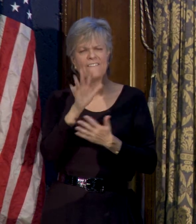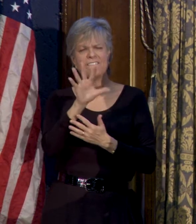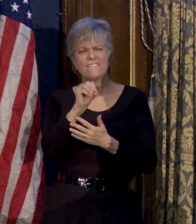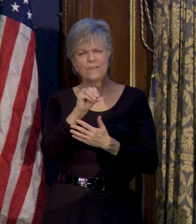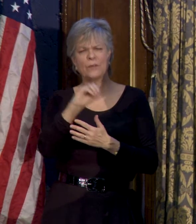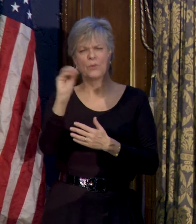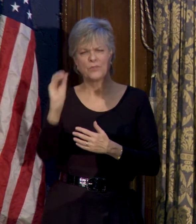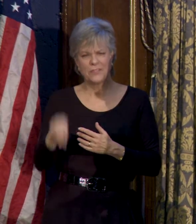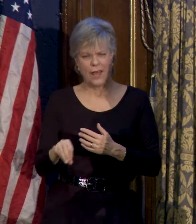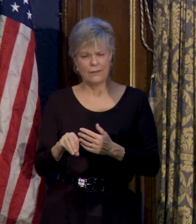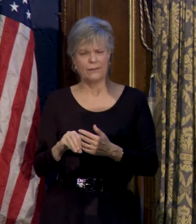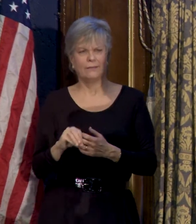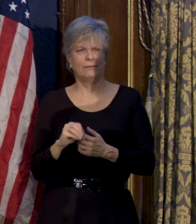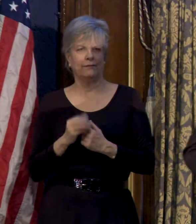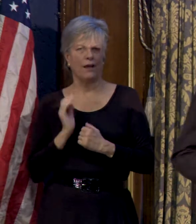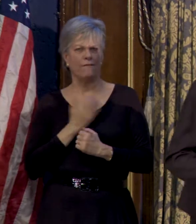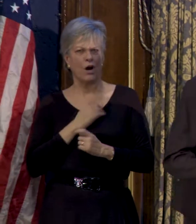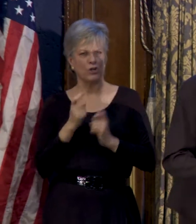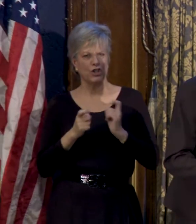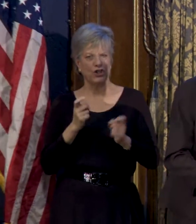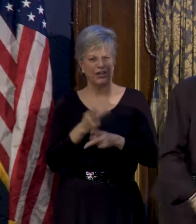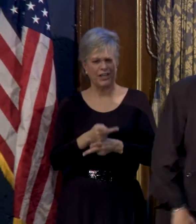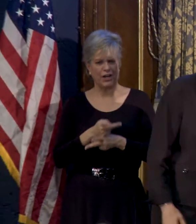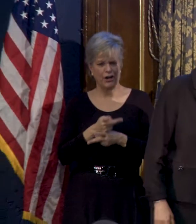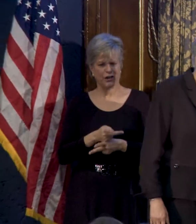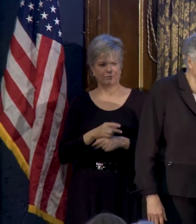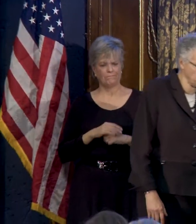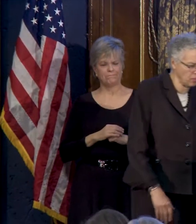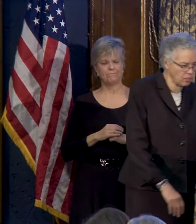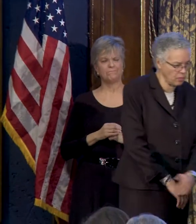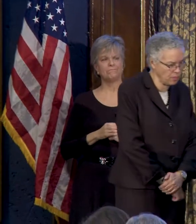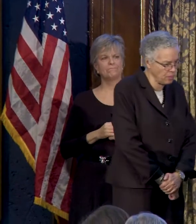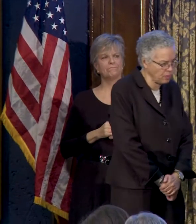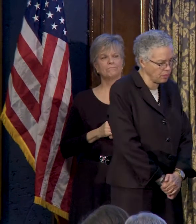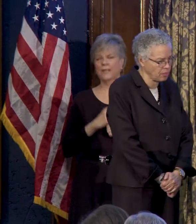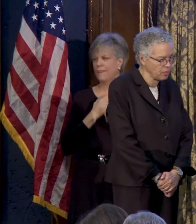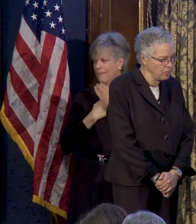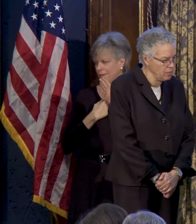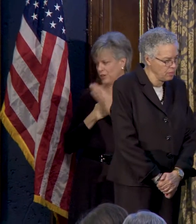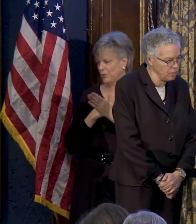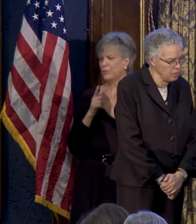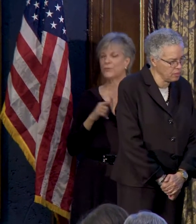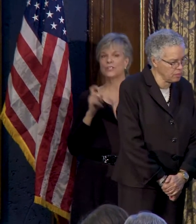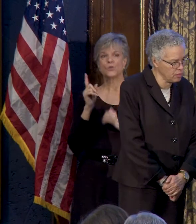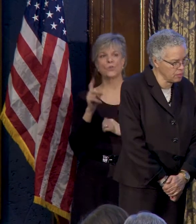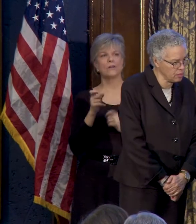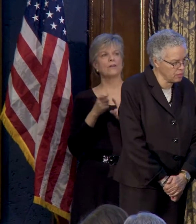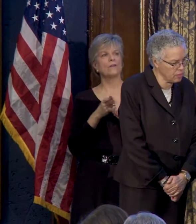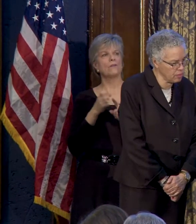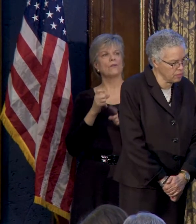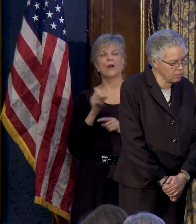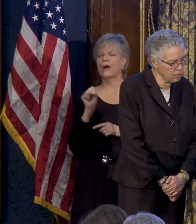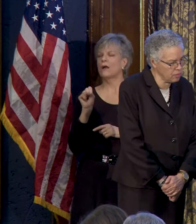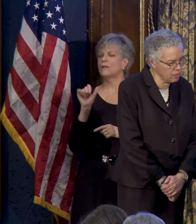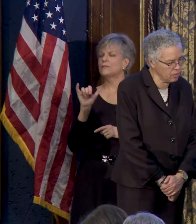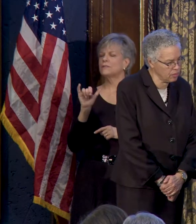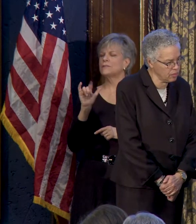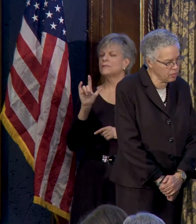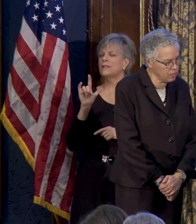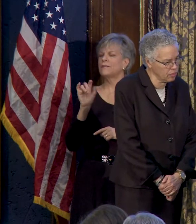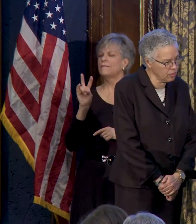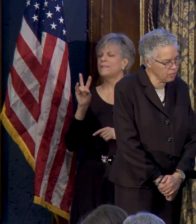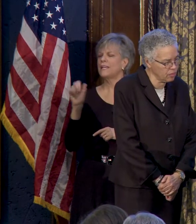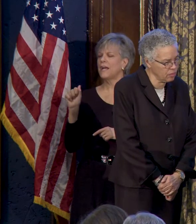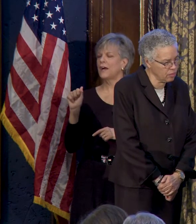in our county in any given year. Okay. Thank you very much. This question is from Sylvia Ewing with the